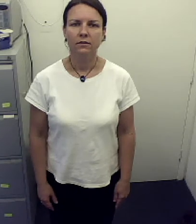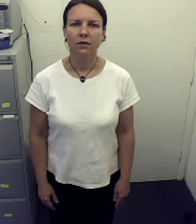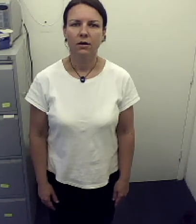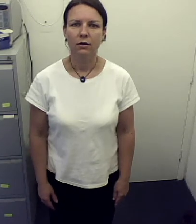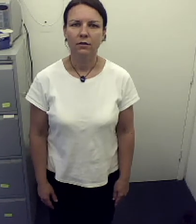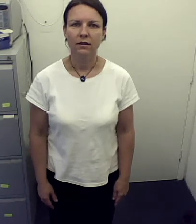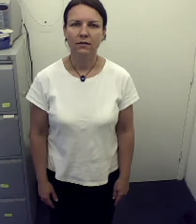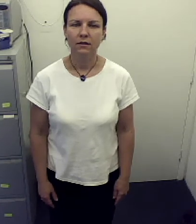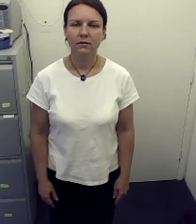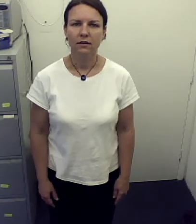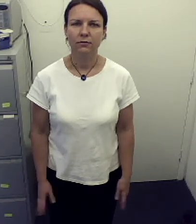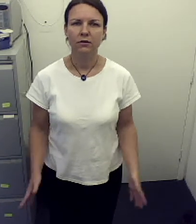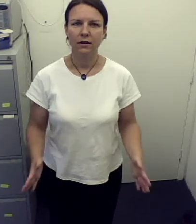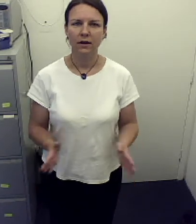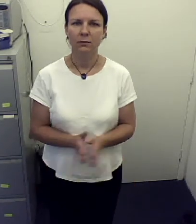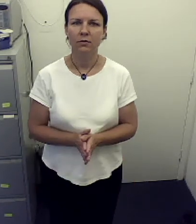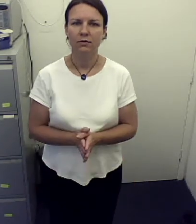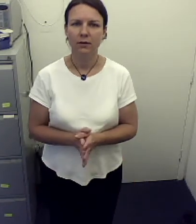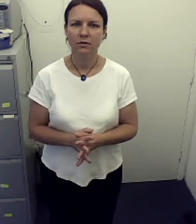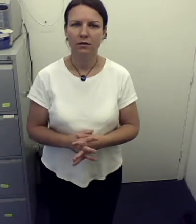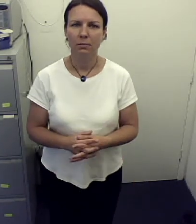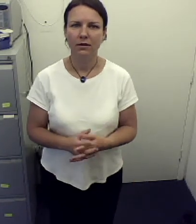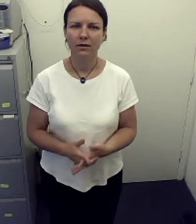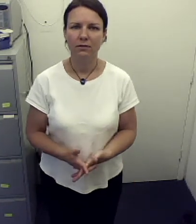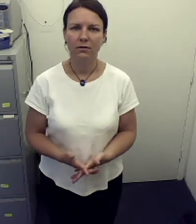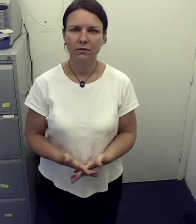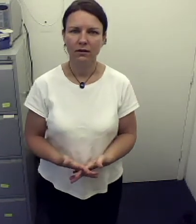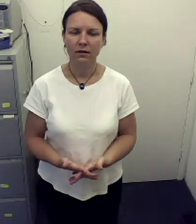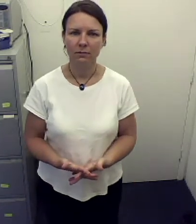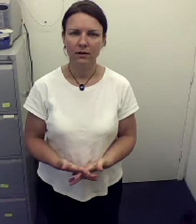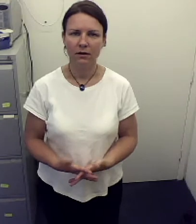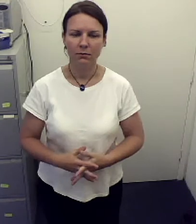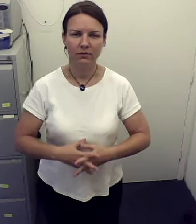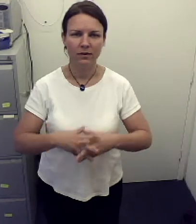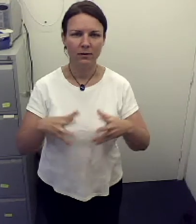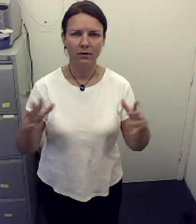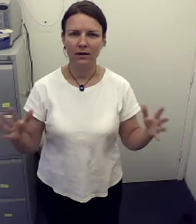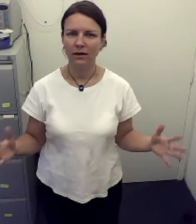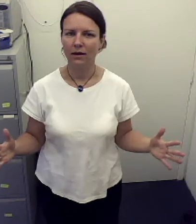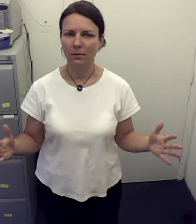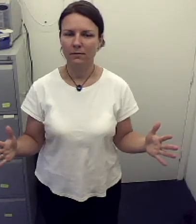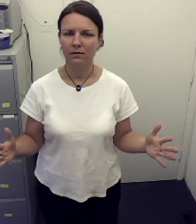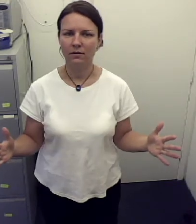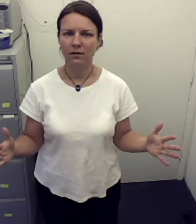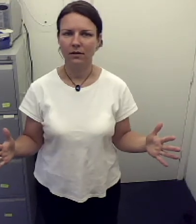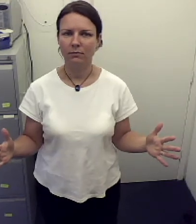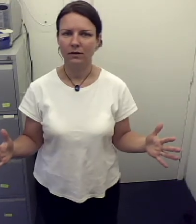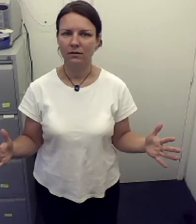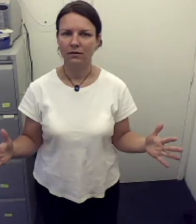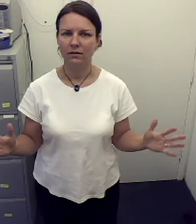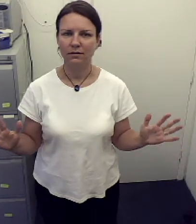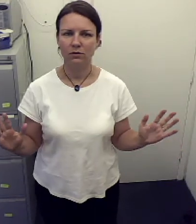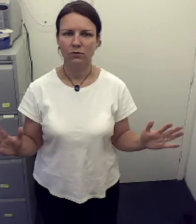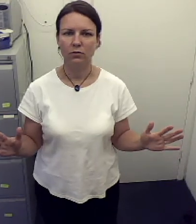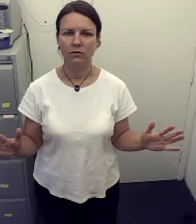So, that's it. If you need any more information, please do contact me. I will fill you in on any gaps that I've missed in this short